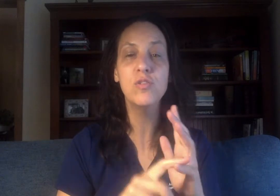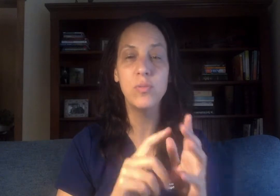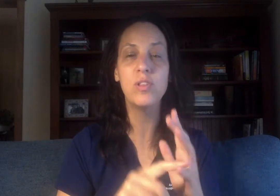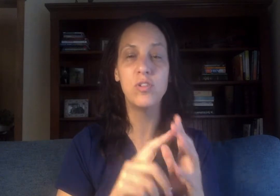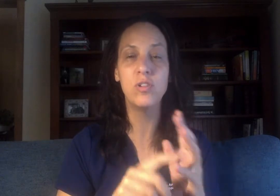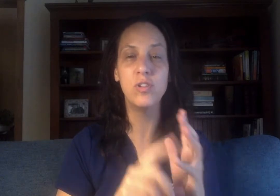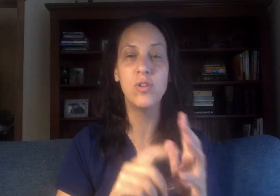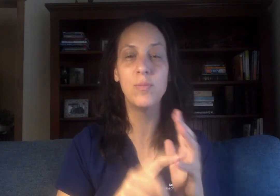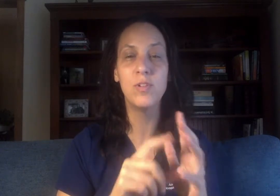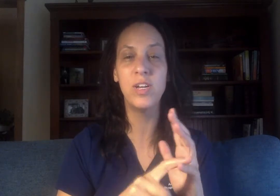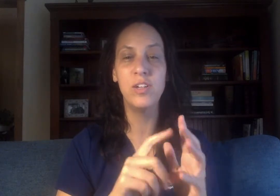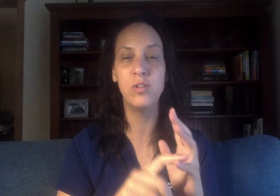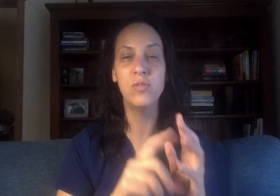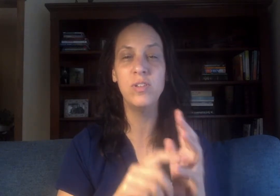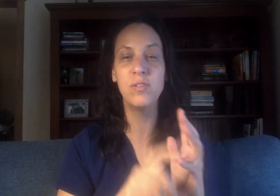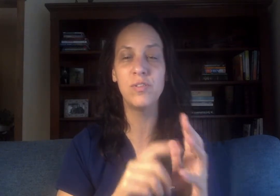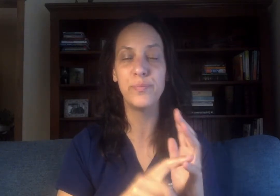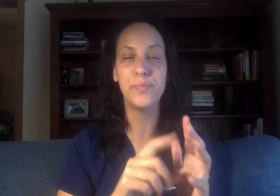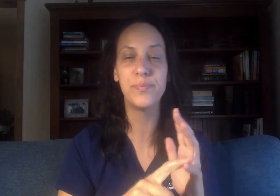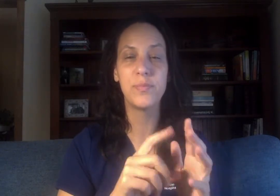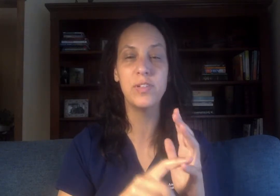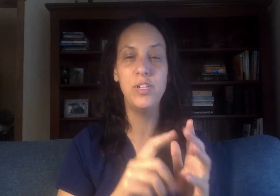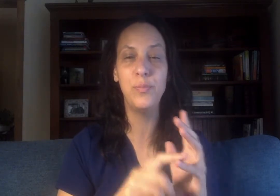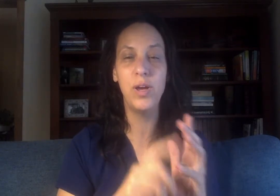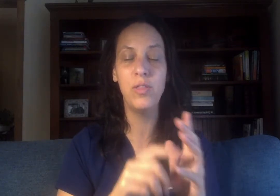with certain terminal diagnoses. Deep breath.